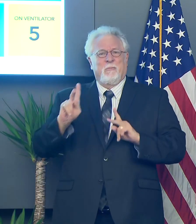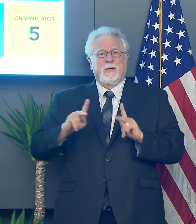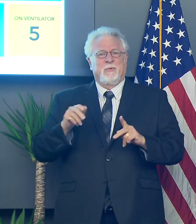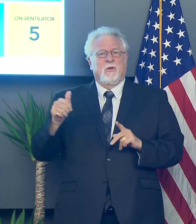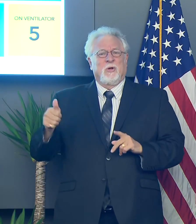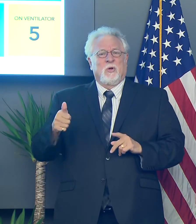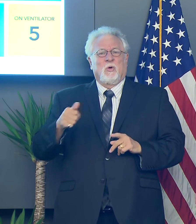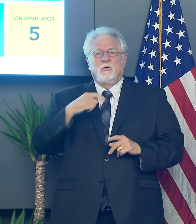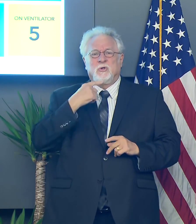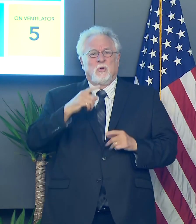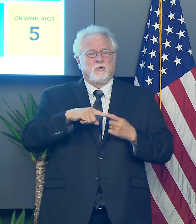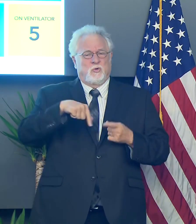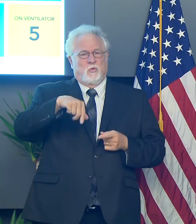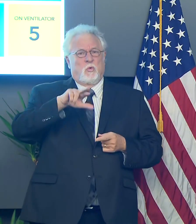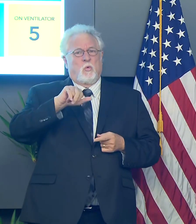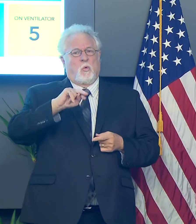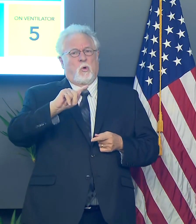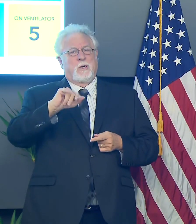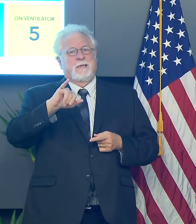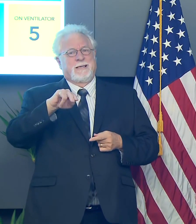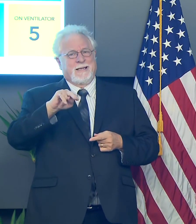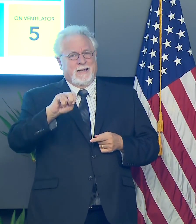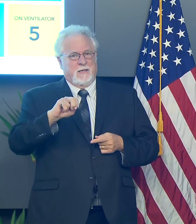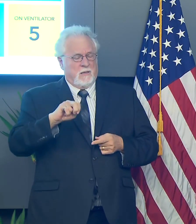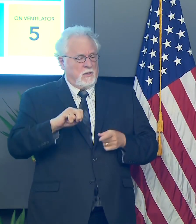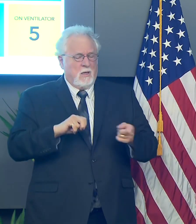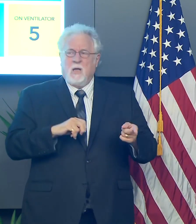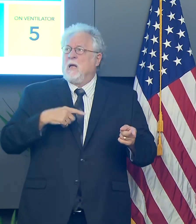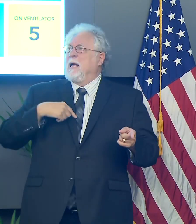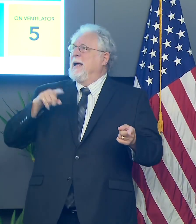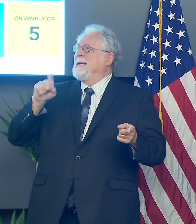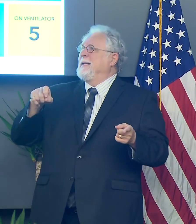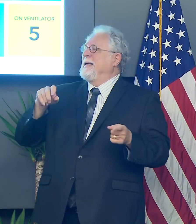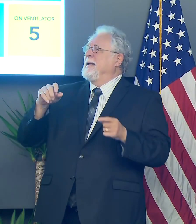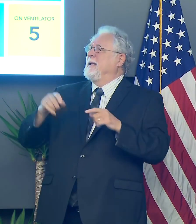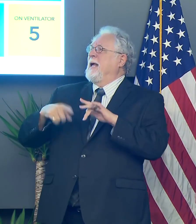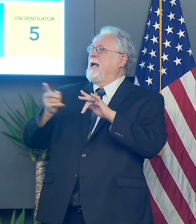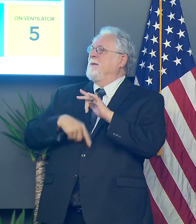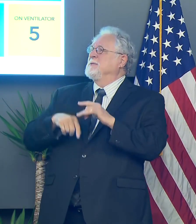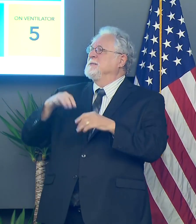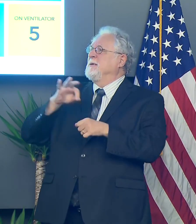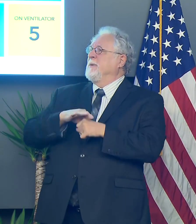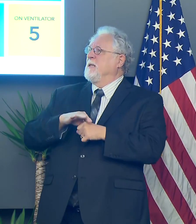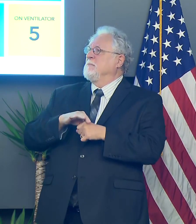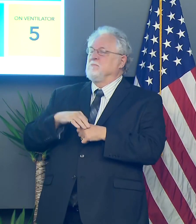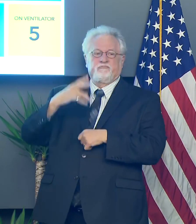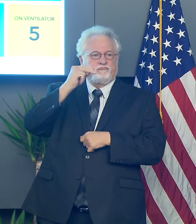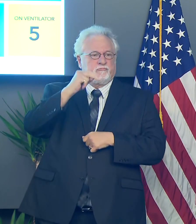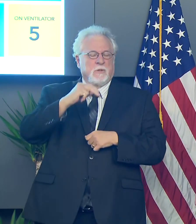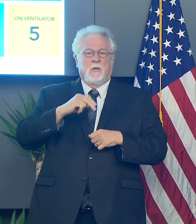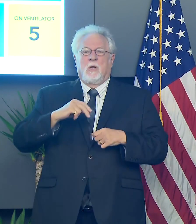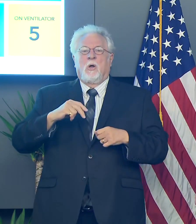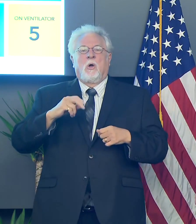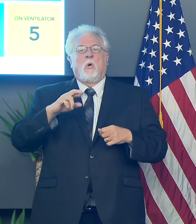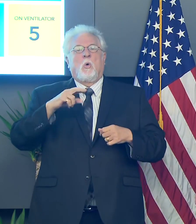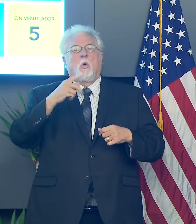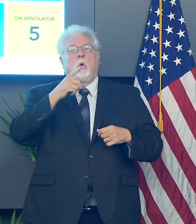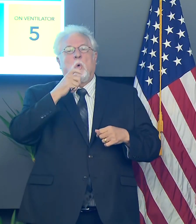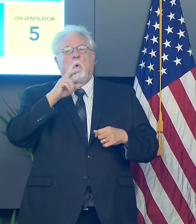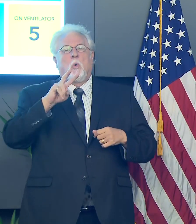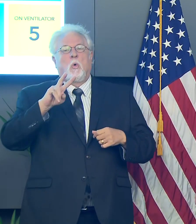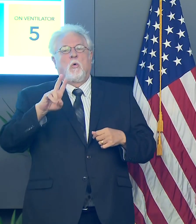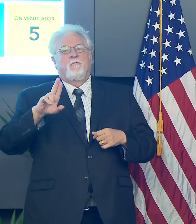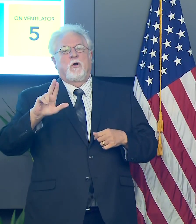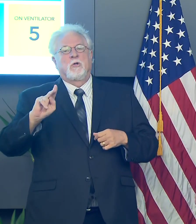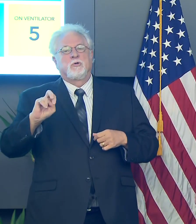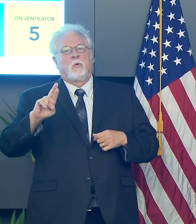who have been told to quarantine to request an absentee ballot. It doesn't account for those who are vulnerable, um,